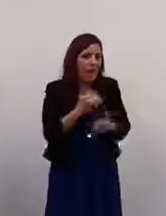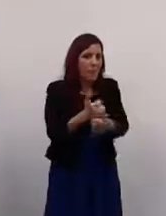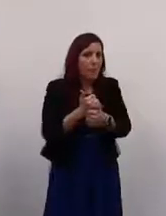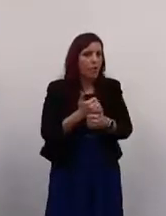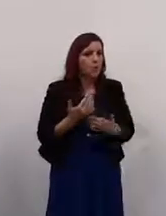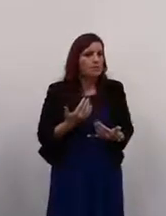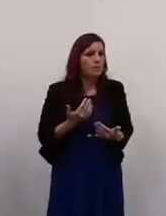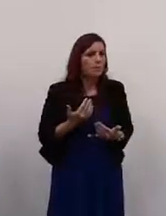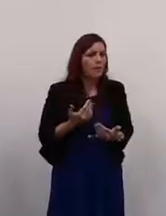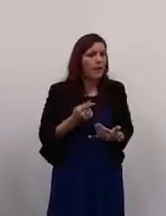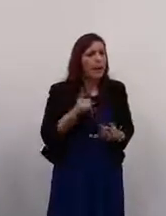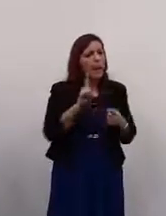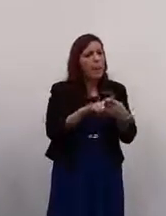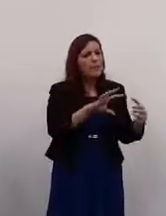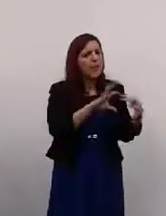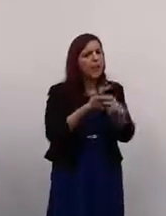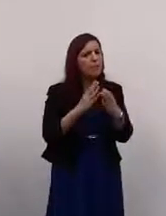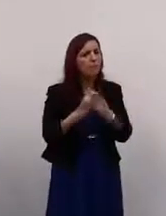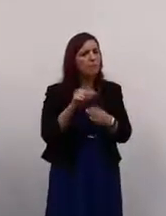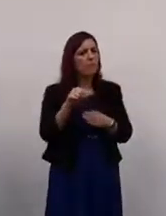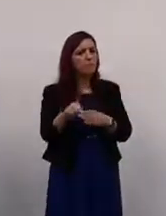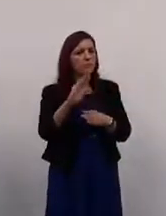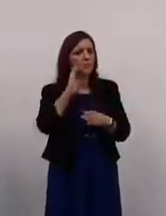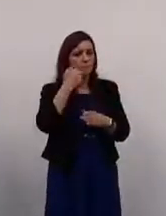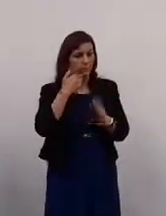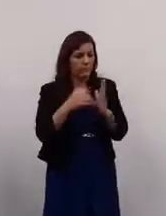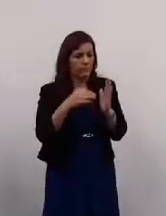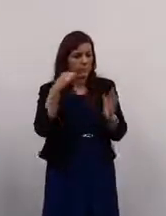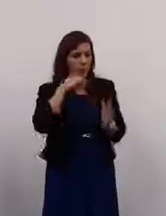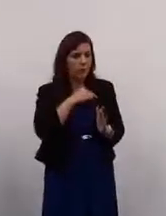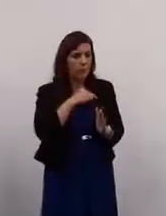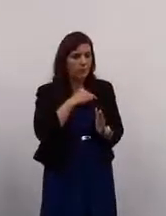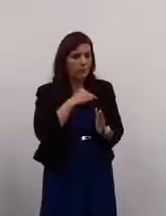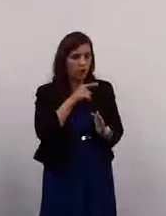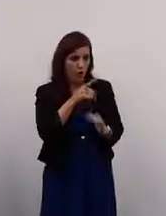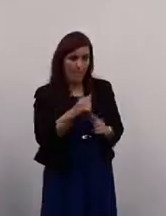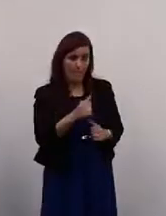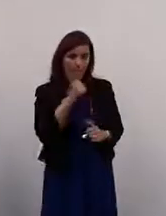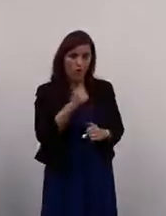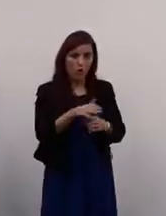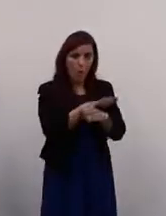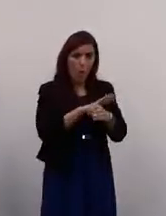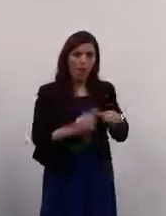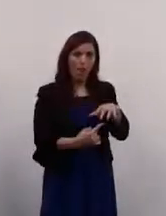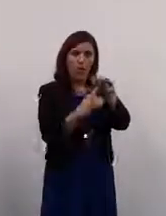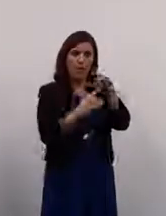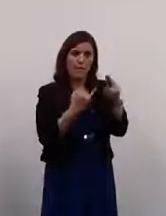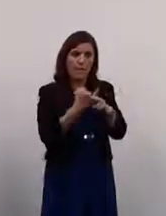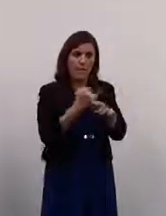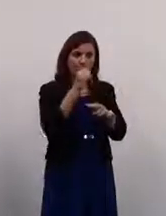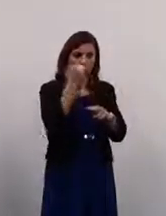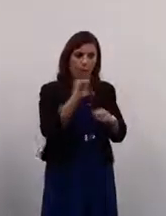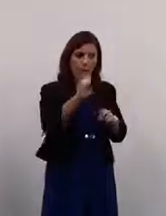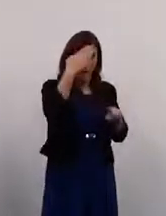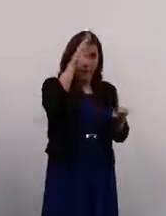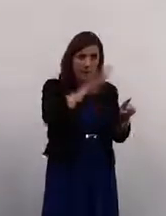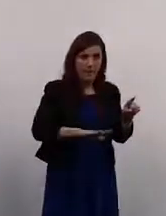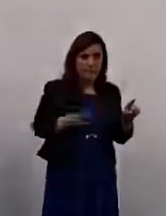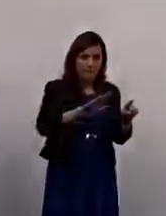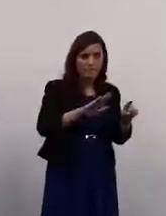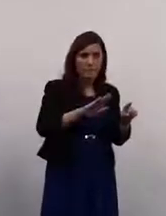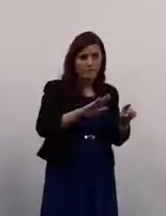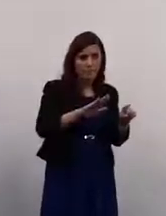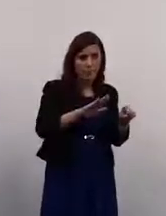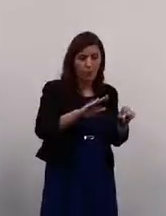to finish with the fact that it is a big deal that you're the first local authority in South Ireland, and we're